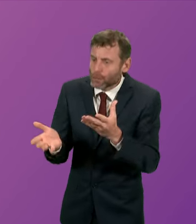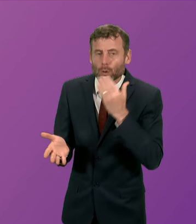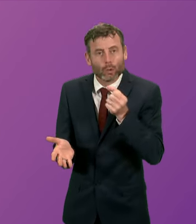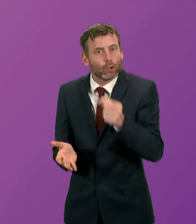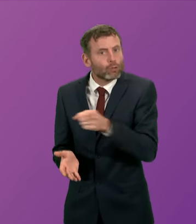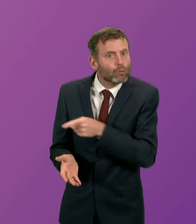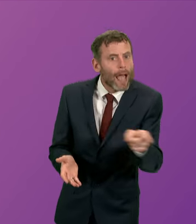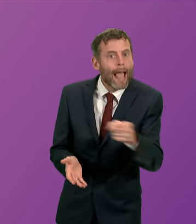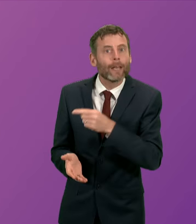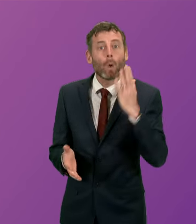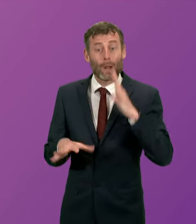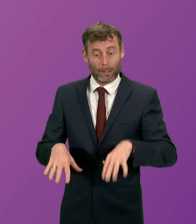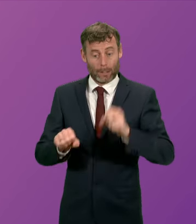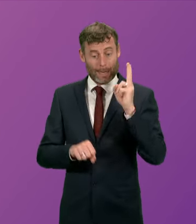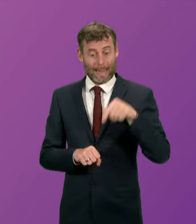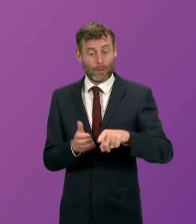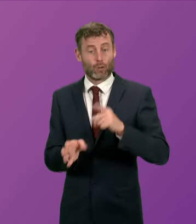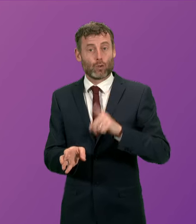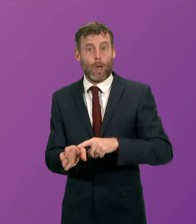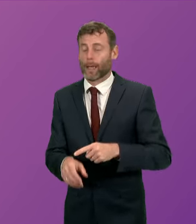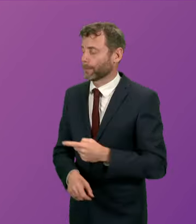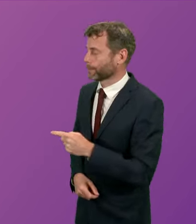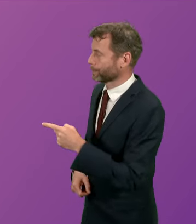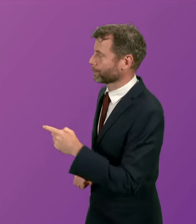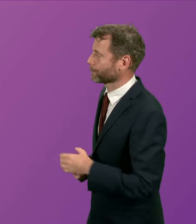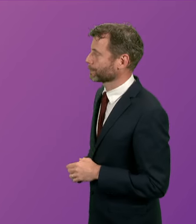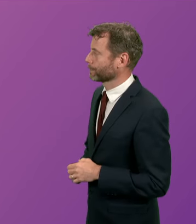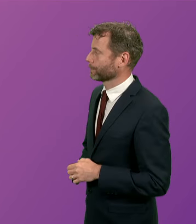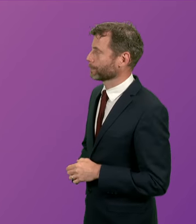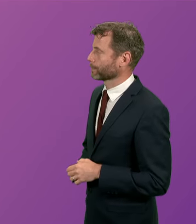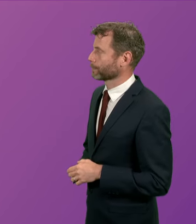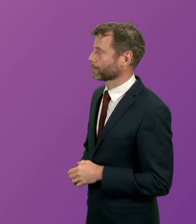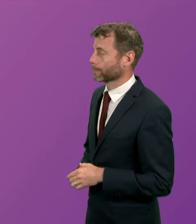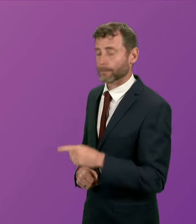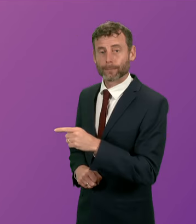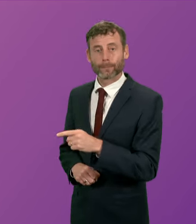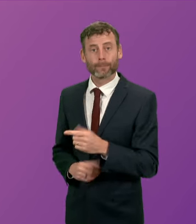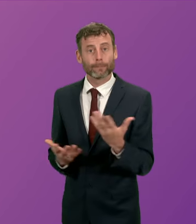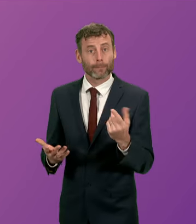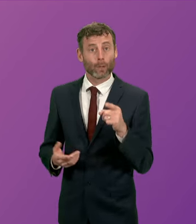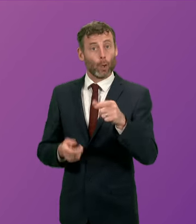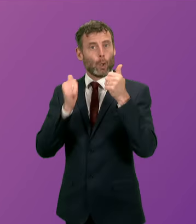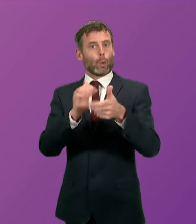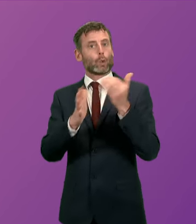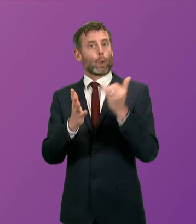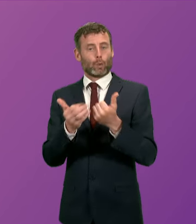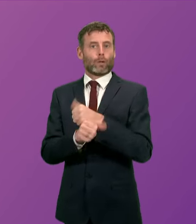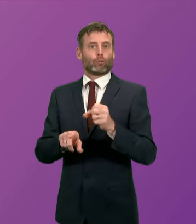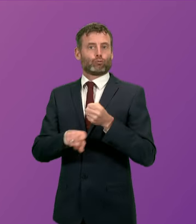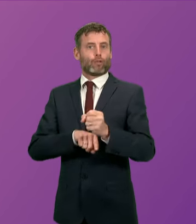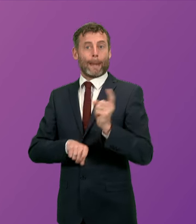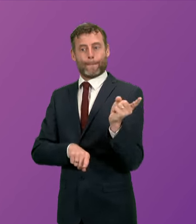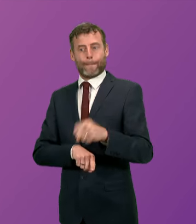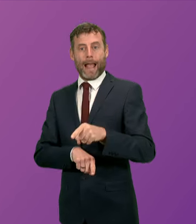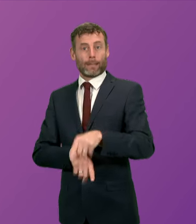service restarts in July? First Minister. Well I think the good news is that we're able to get services